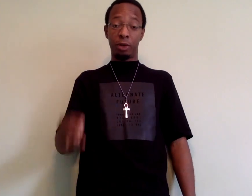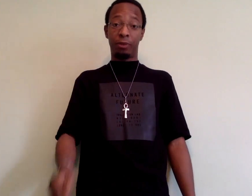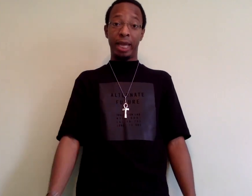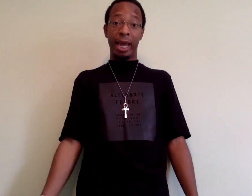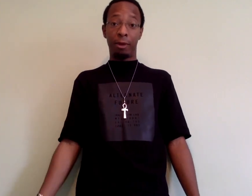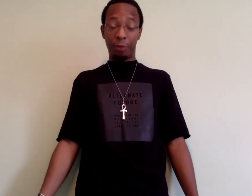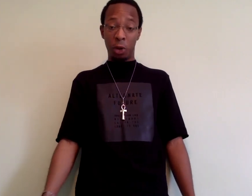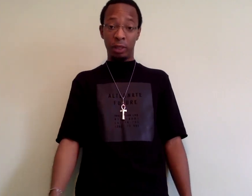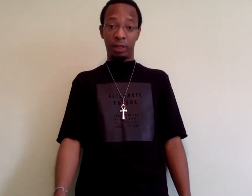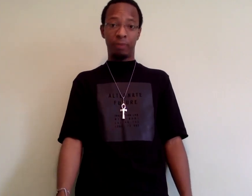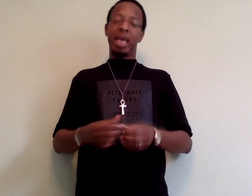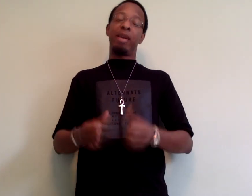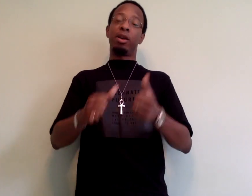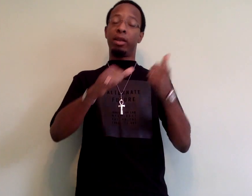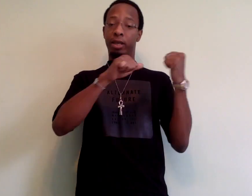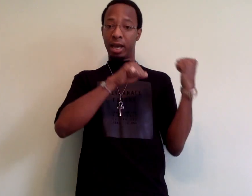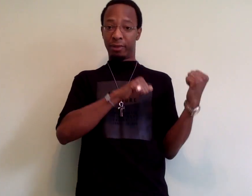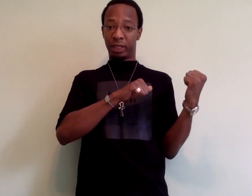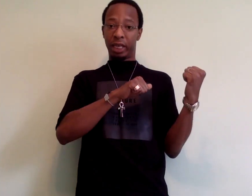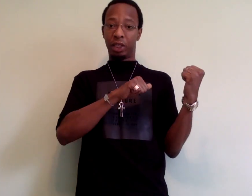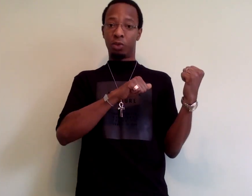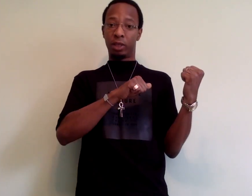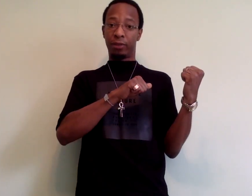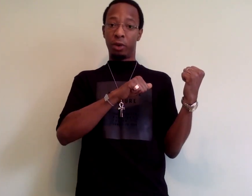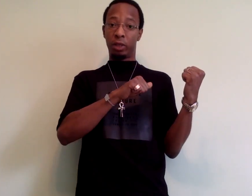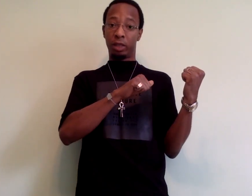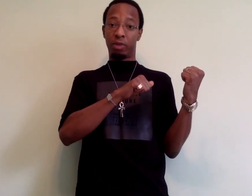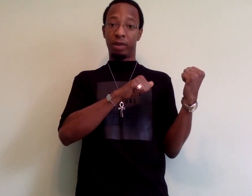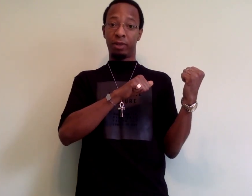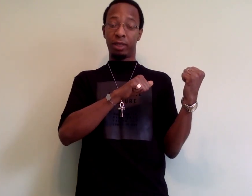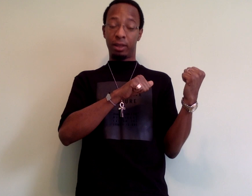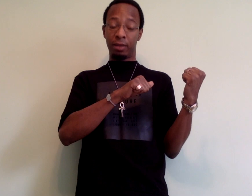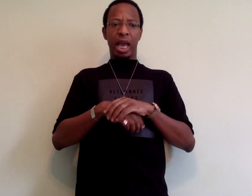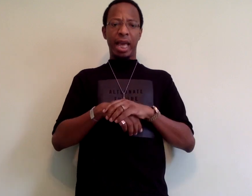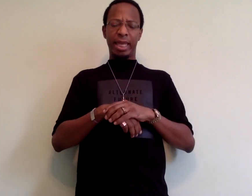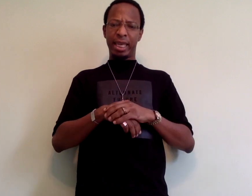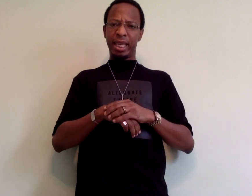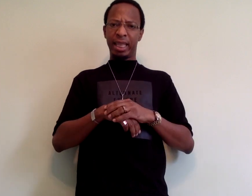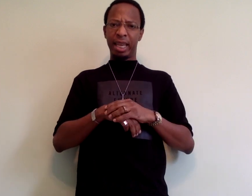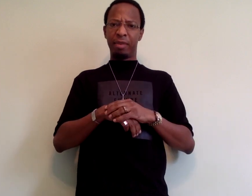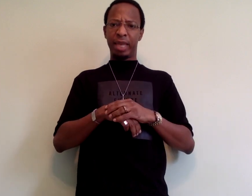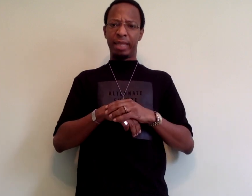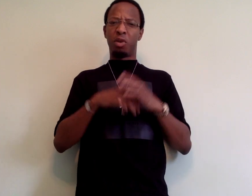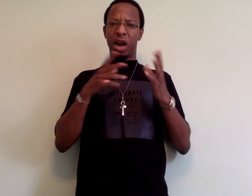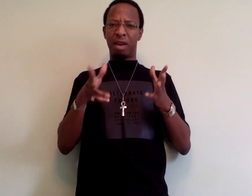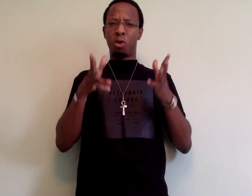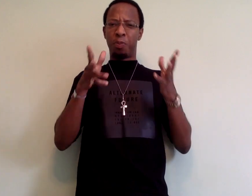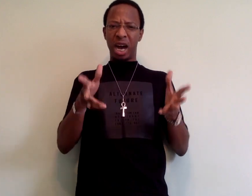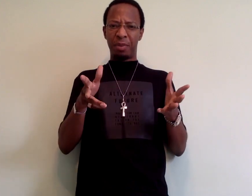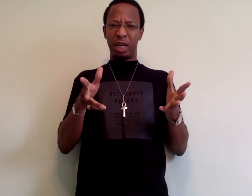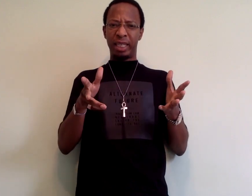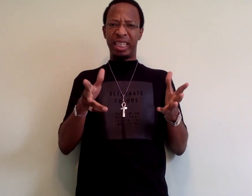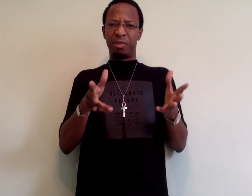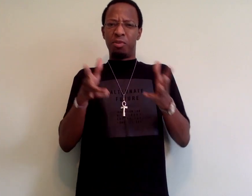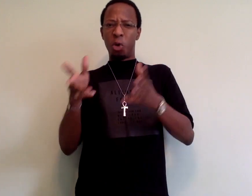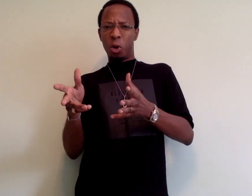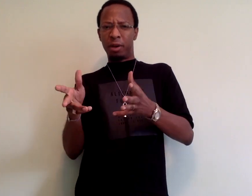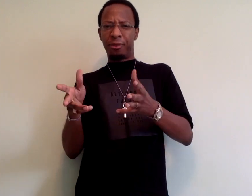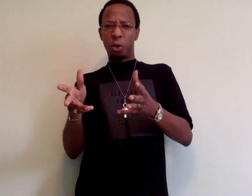or flat-out false. In an earlier conversation with the folks at the Breakfast Club, I think he claimed that Barack Obama did more for